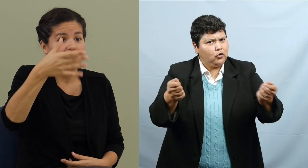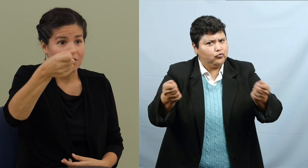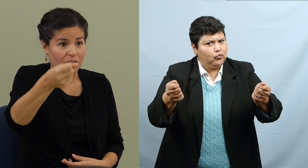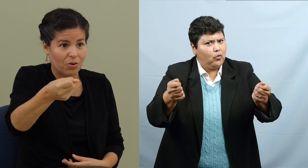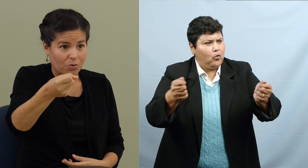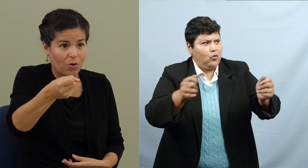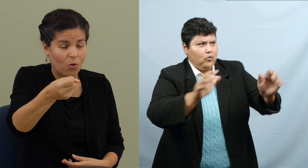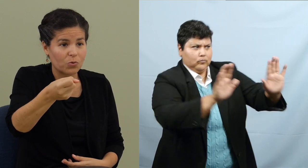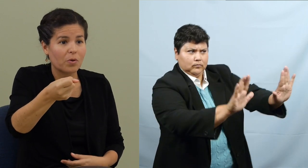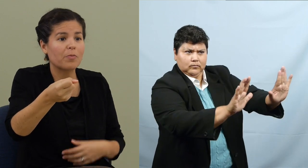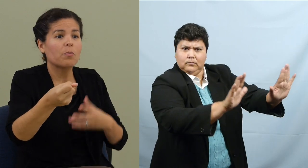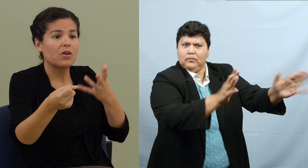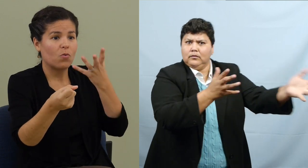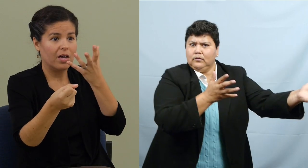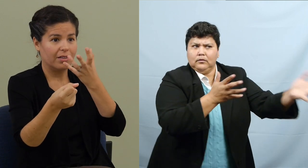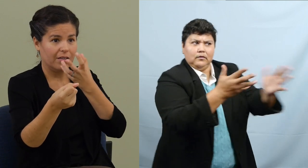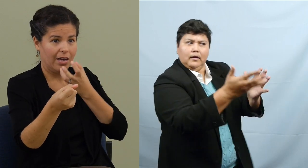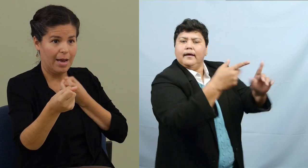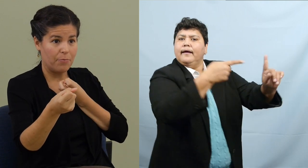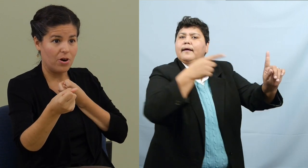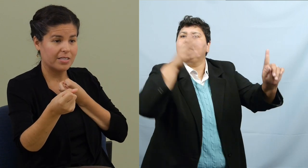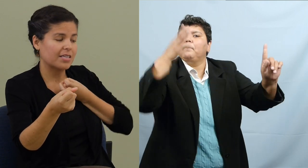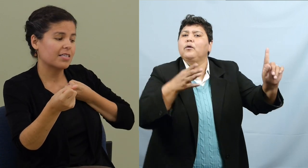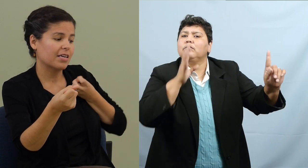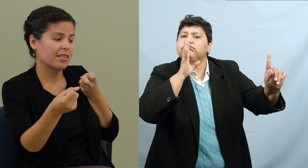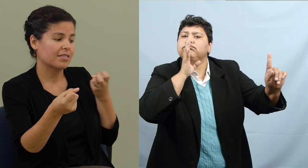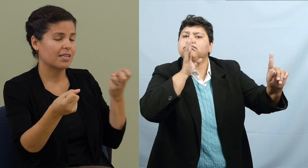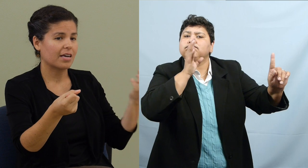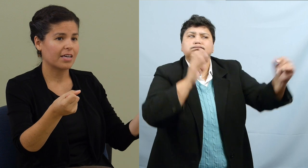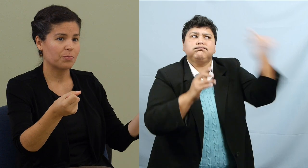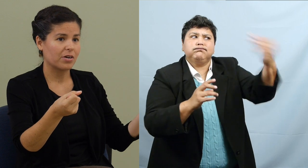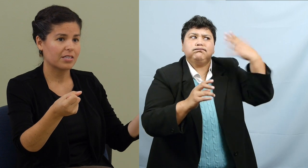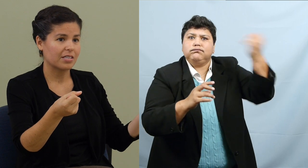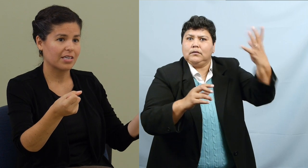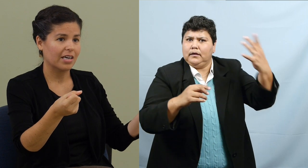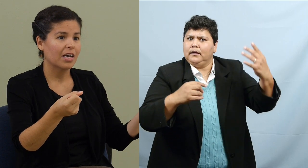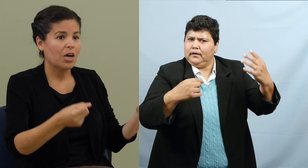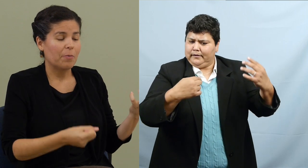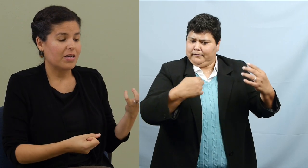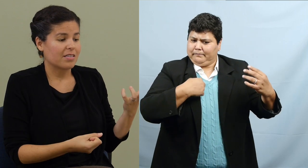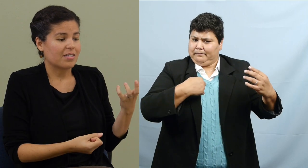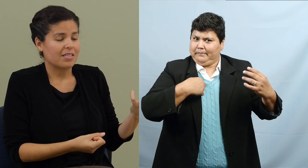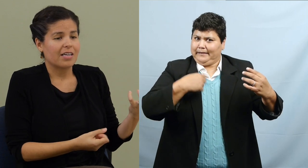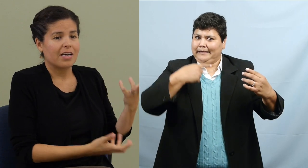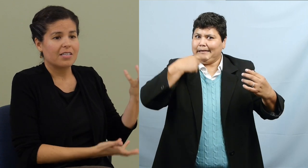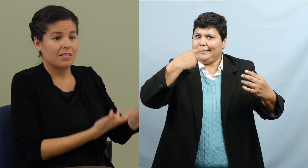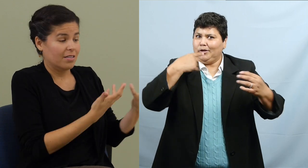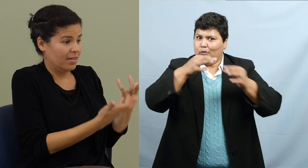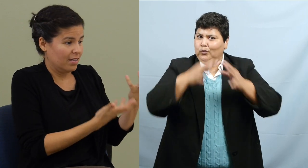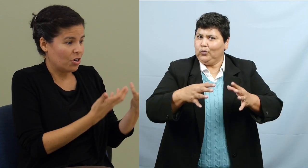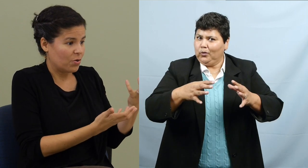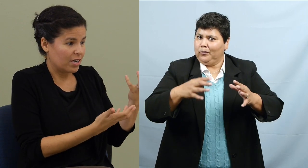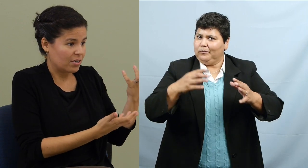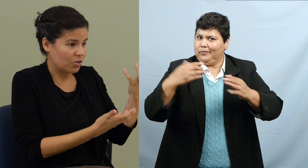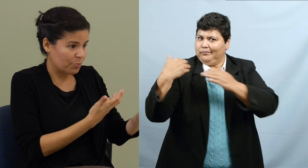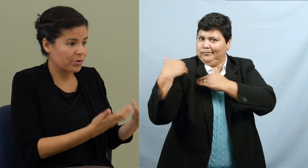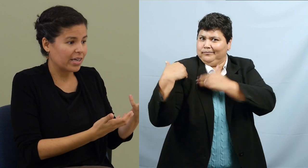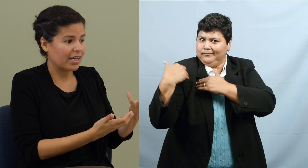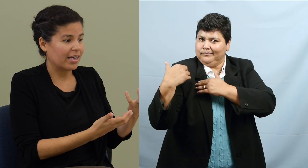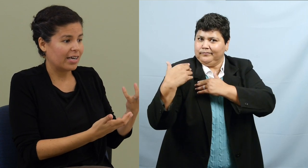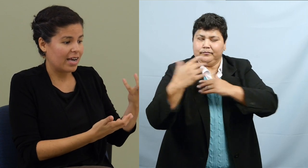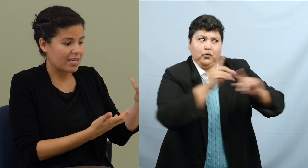the speaker, you know, hold one moment while I'm processing and the CDI is processing. Because the CDI is, you know,